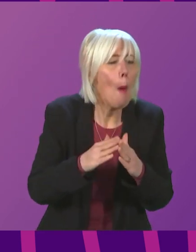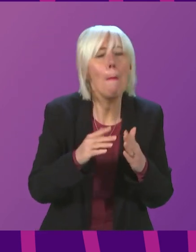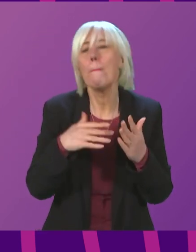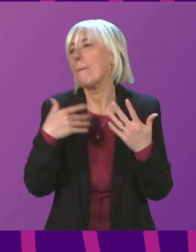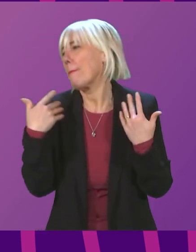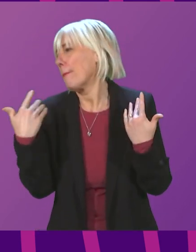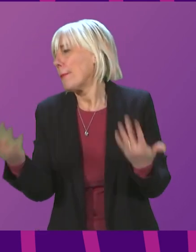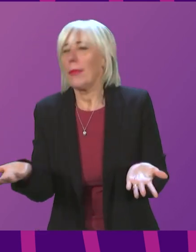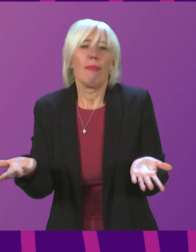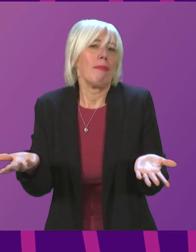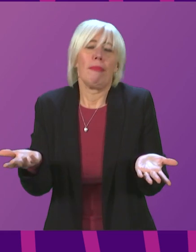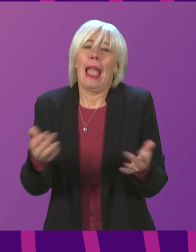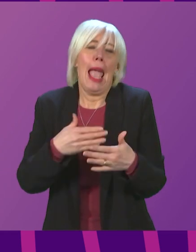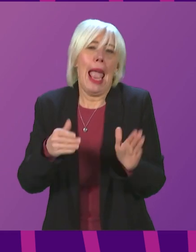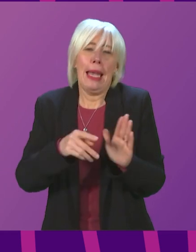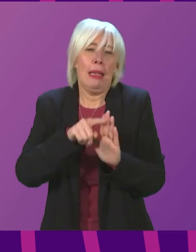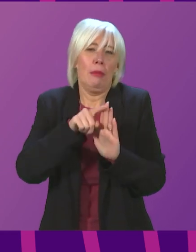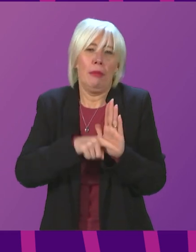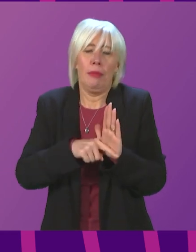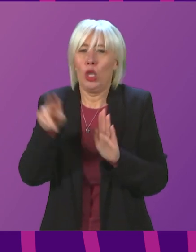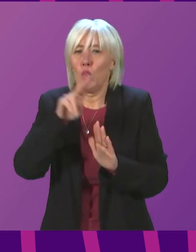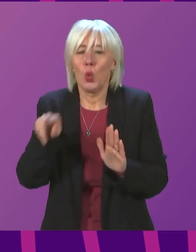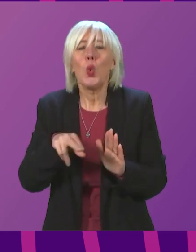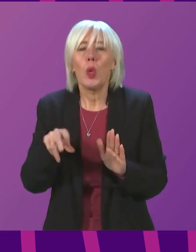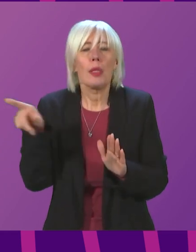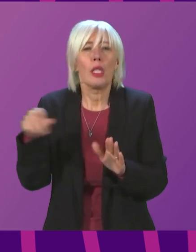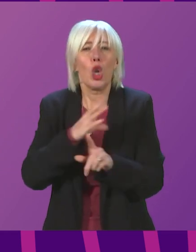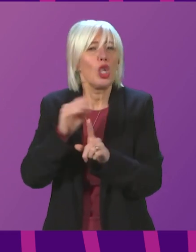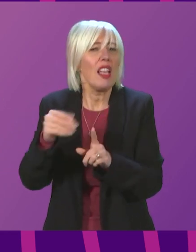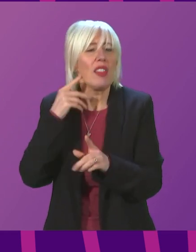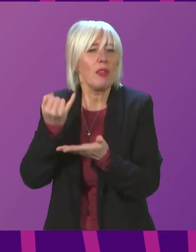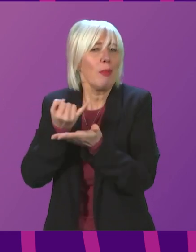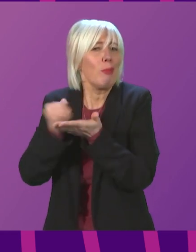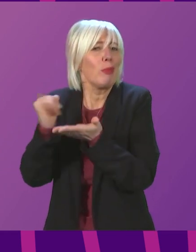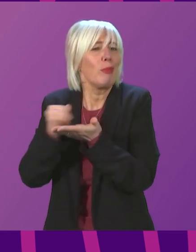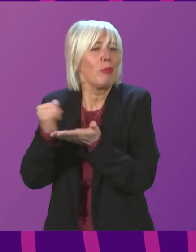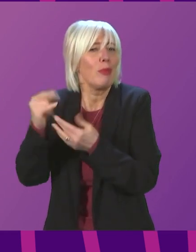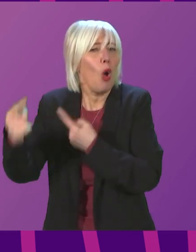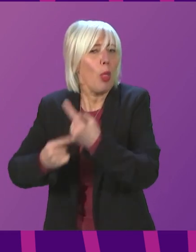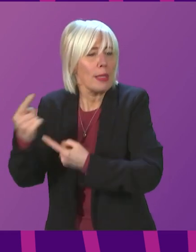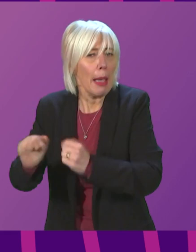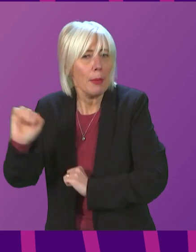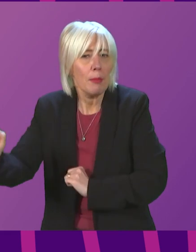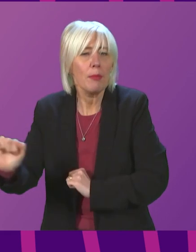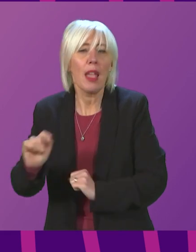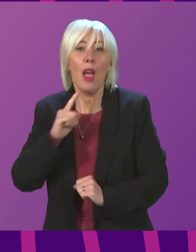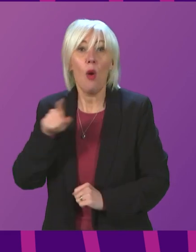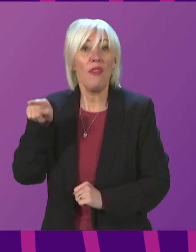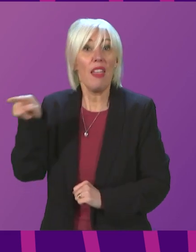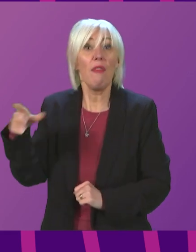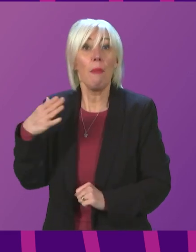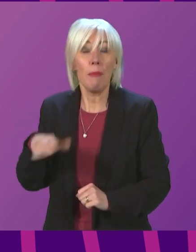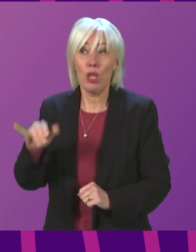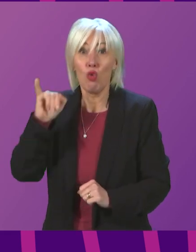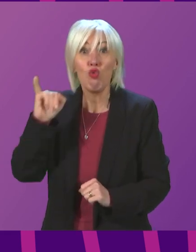the case in terms of mitigations in our schools. So, with the greatest of respect, when the Conservatives have called it wrong at